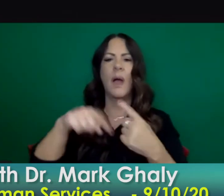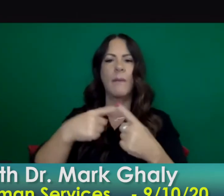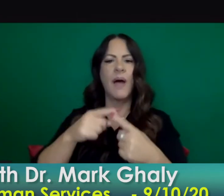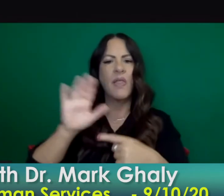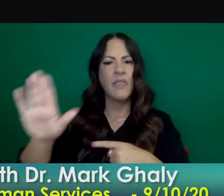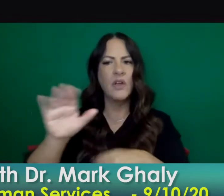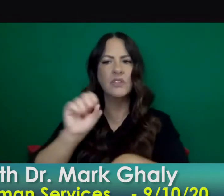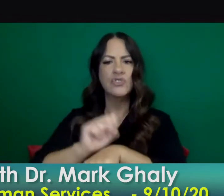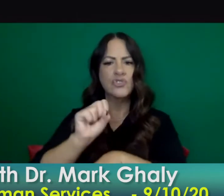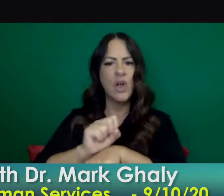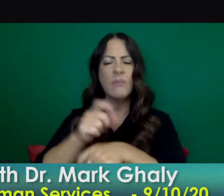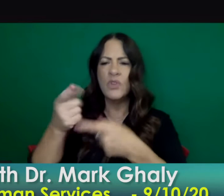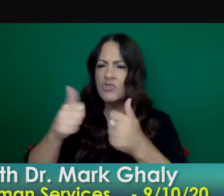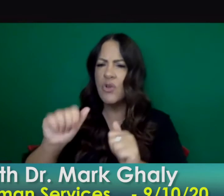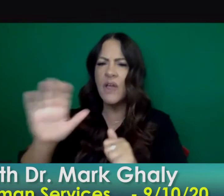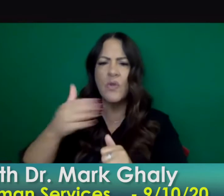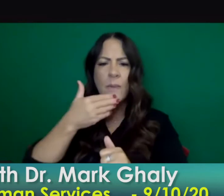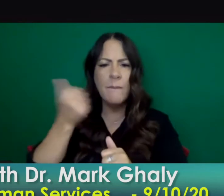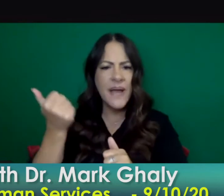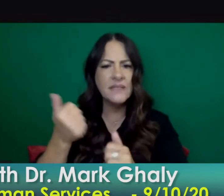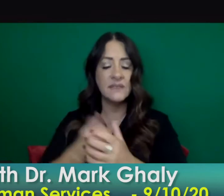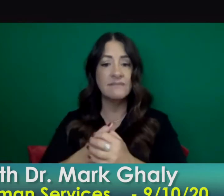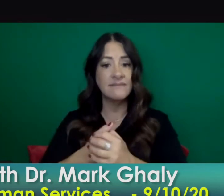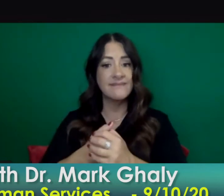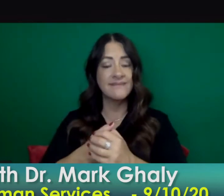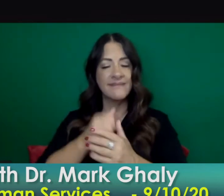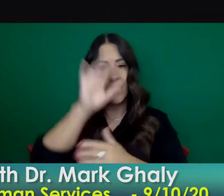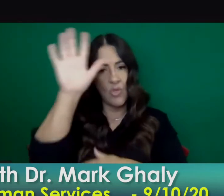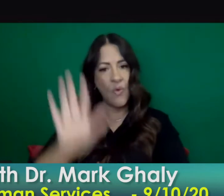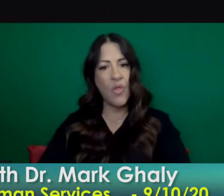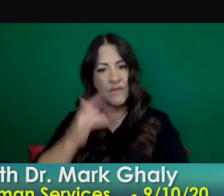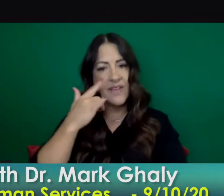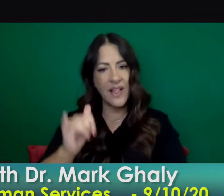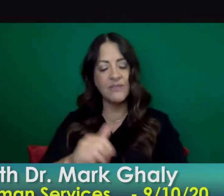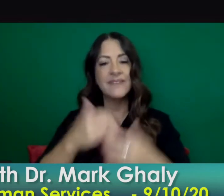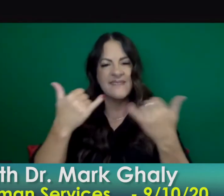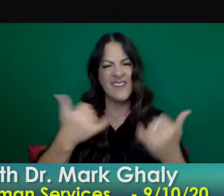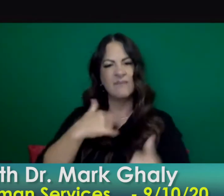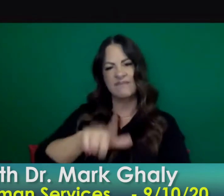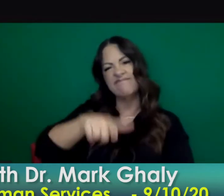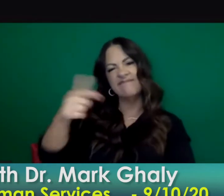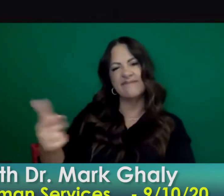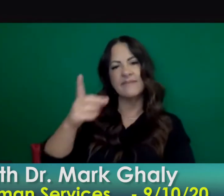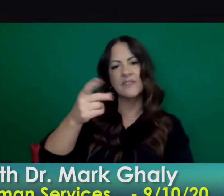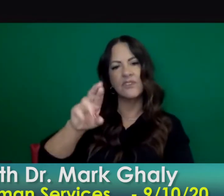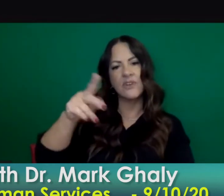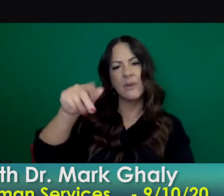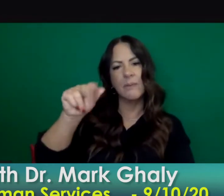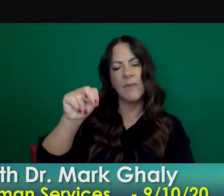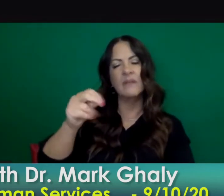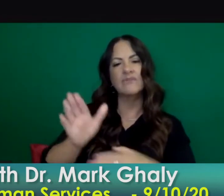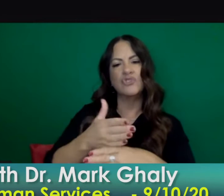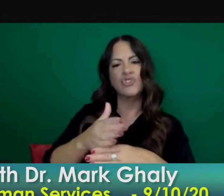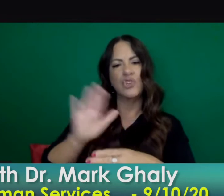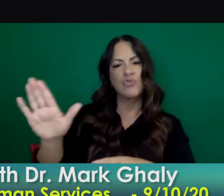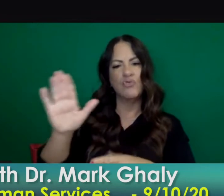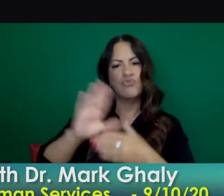job in the best way that they can across the state so with that i'll have dr pond come up and share a few ideas as well